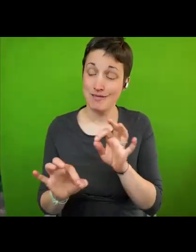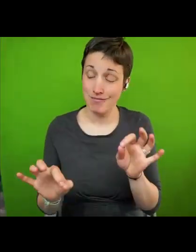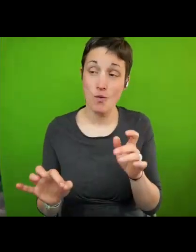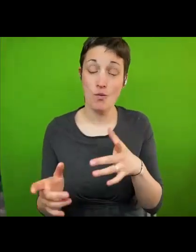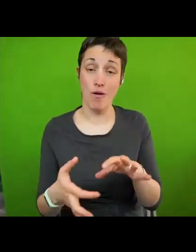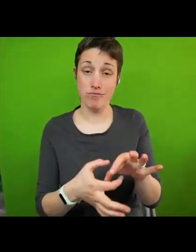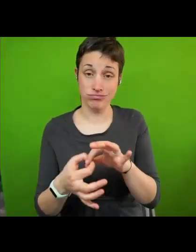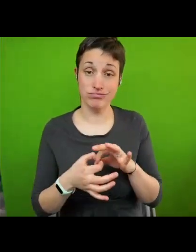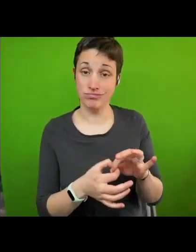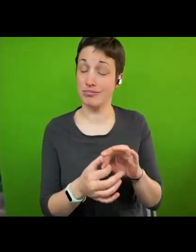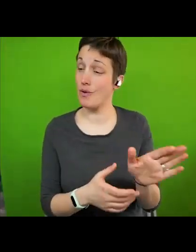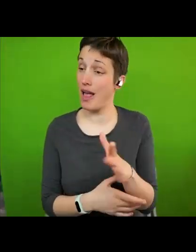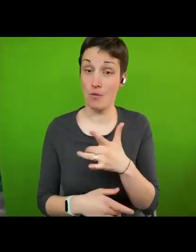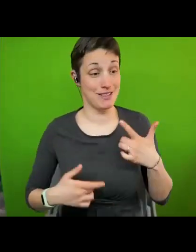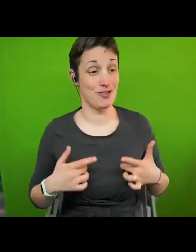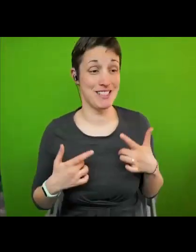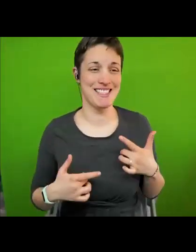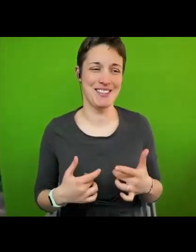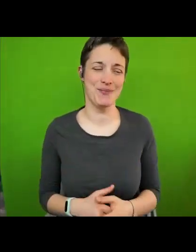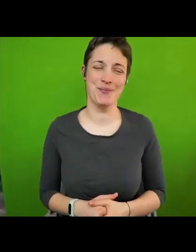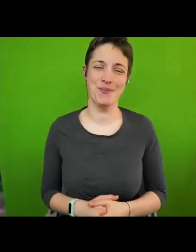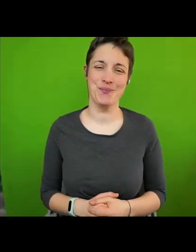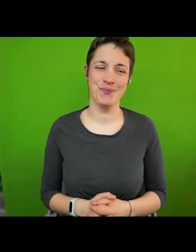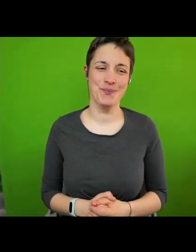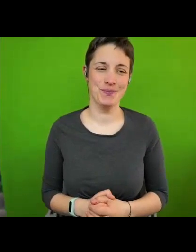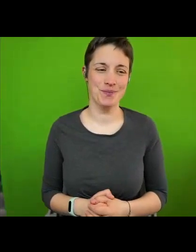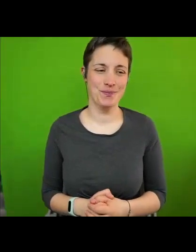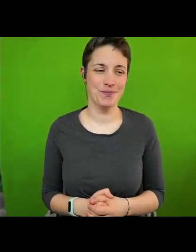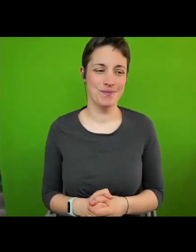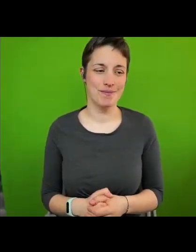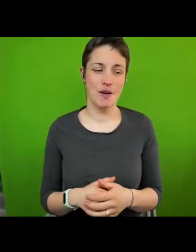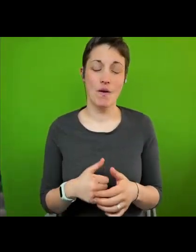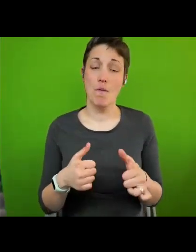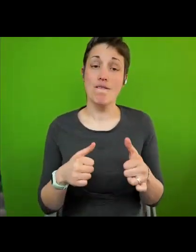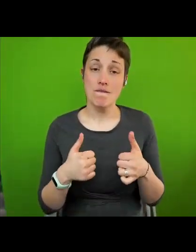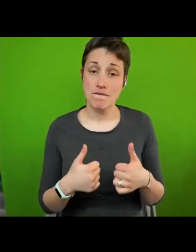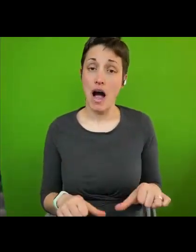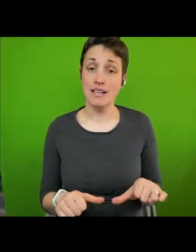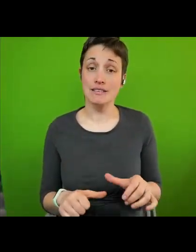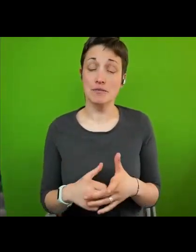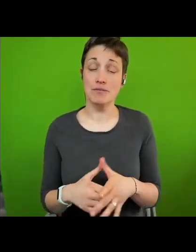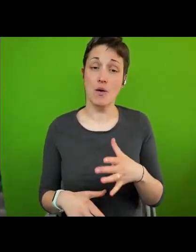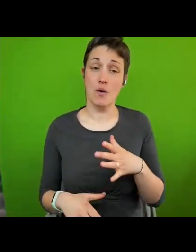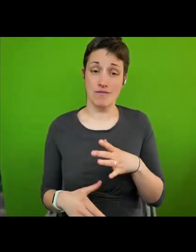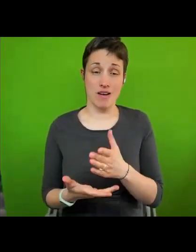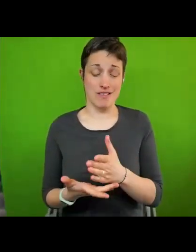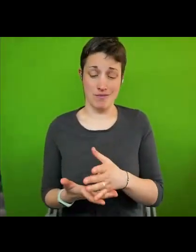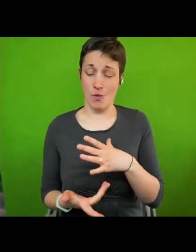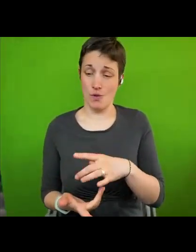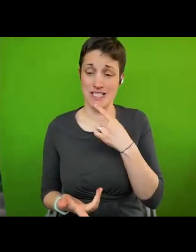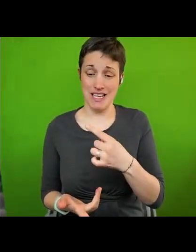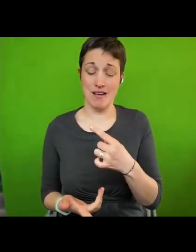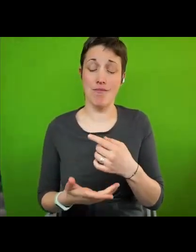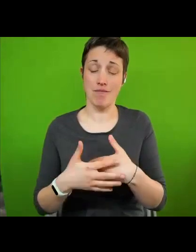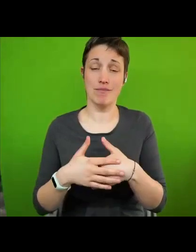anyone interested. And finally, as Paul mentioned, I'm, of course, speaking to you as a resident of the Human Rights City of